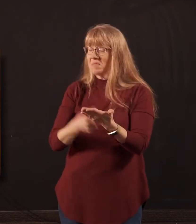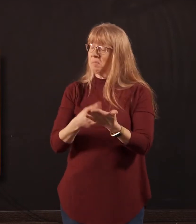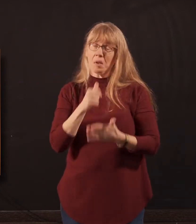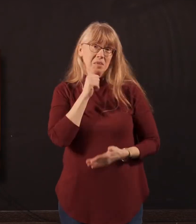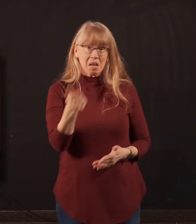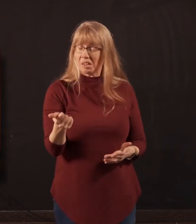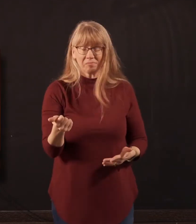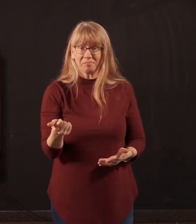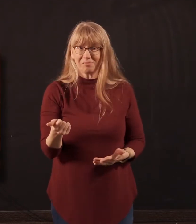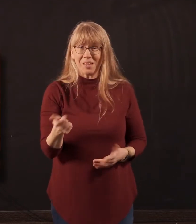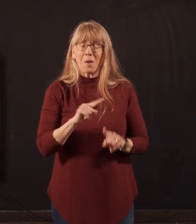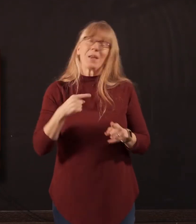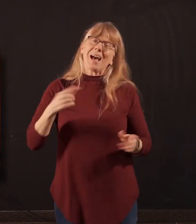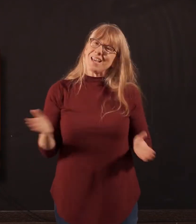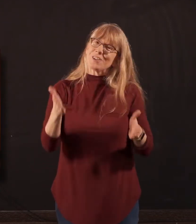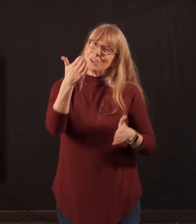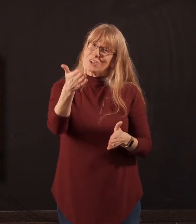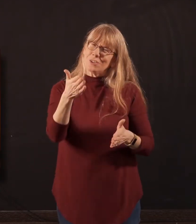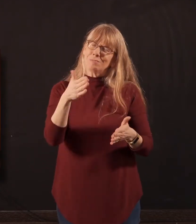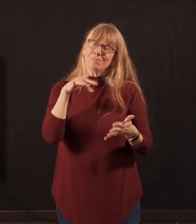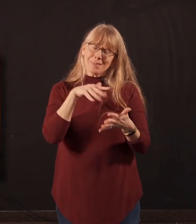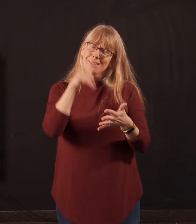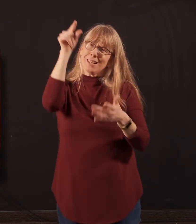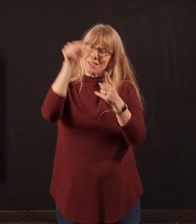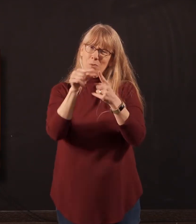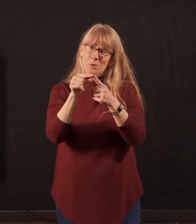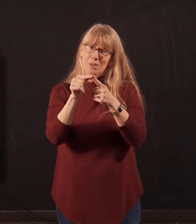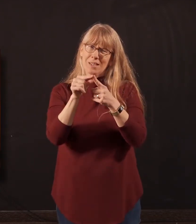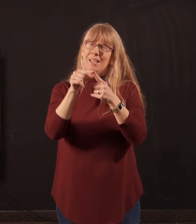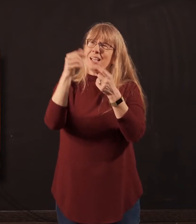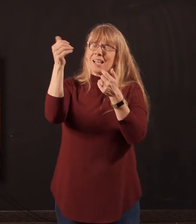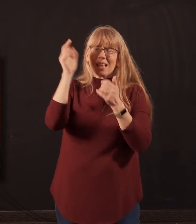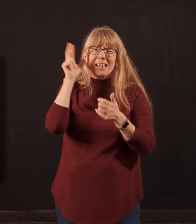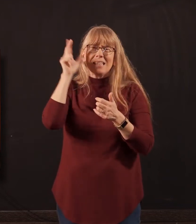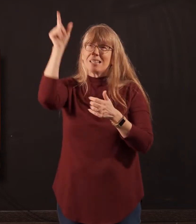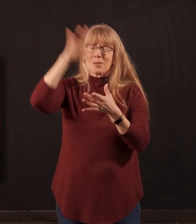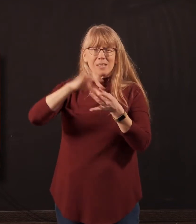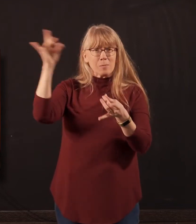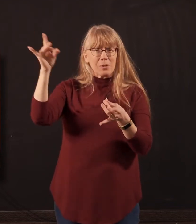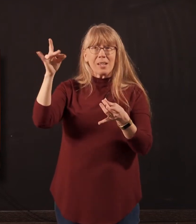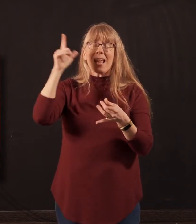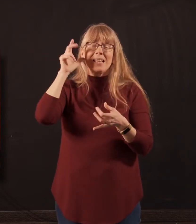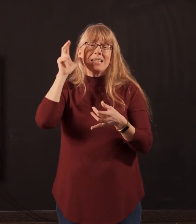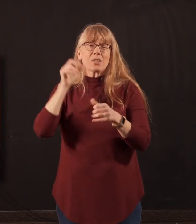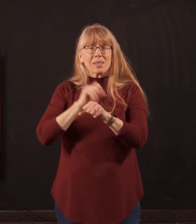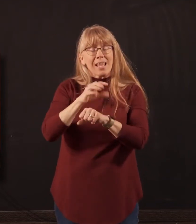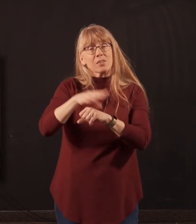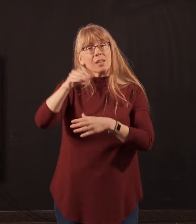But I would encourage you all, spend time in his word, follow his spirit, and listen to the counsel of the godly people that he has put